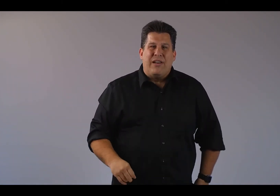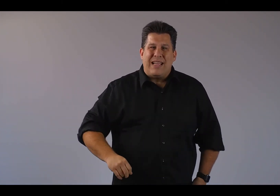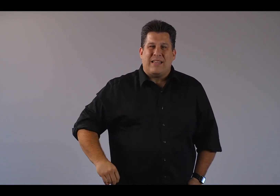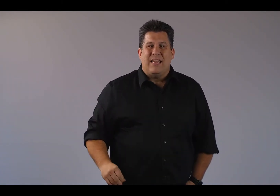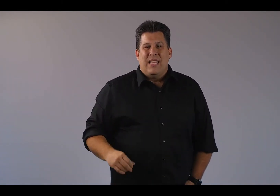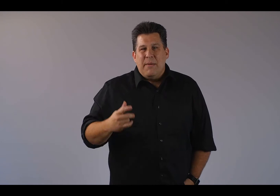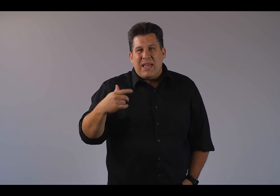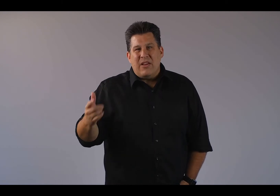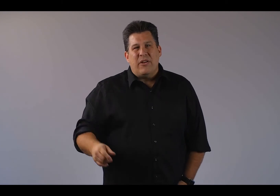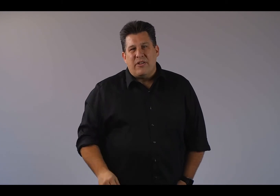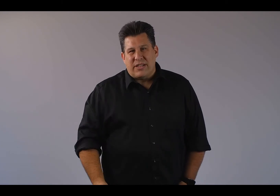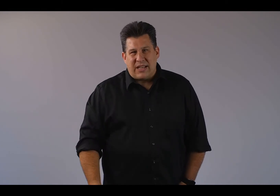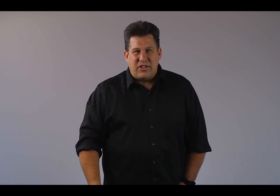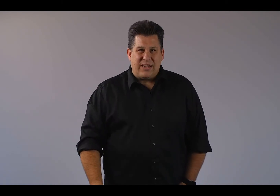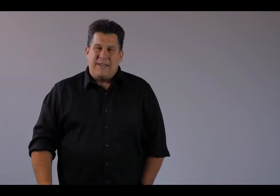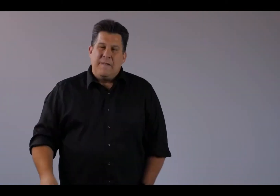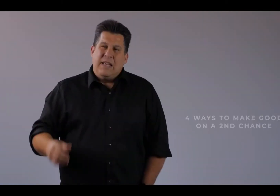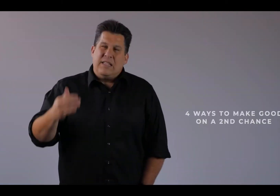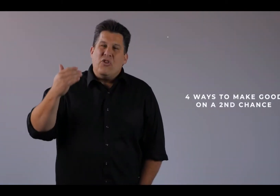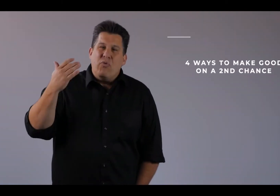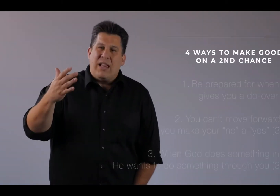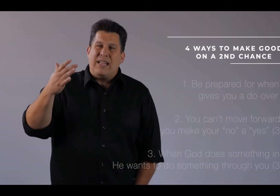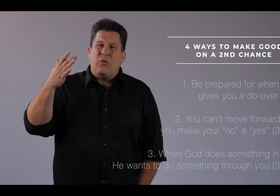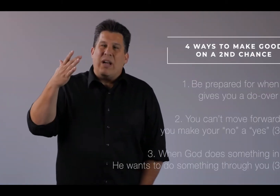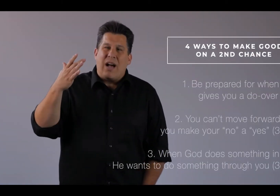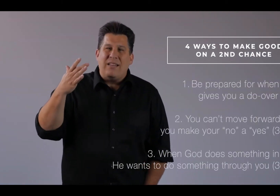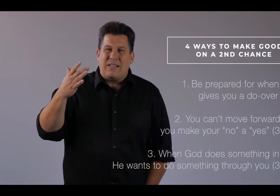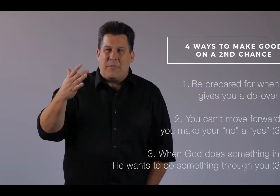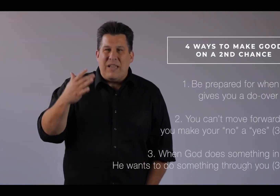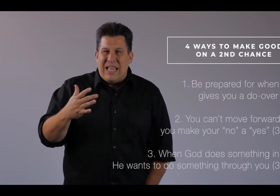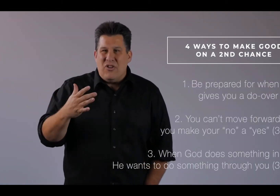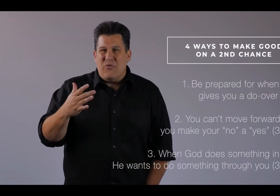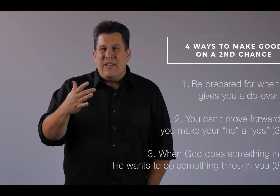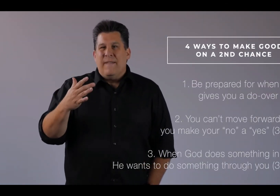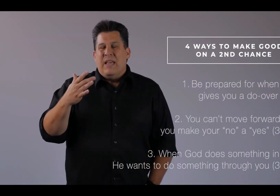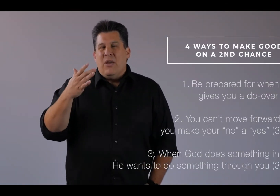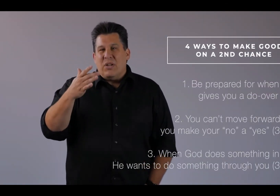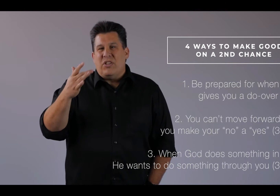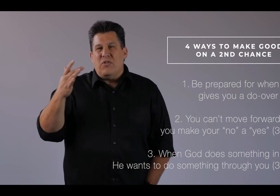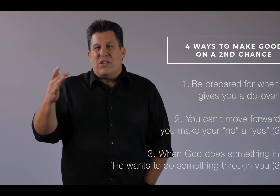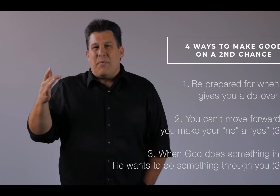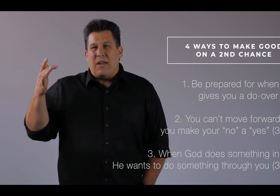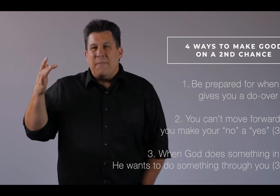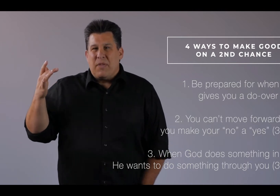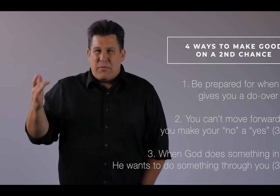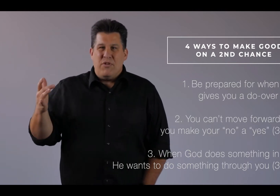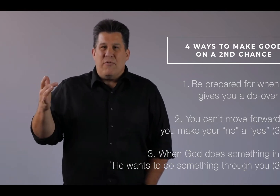lesson in making good on your second chance. It's that you realize that when God does something in you, he wants to do something through you.